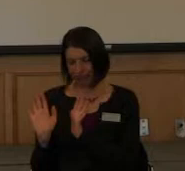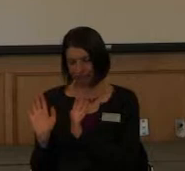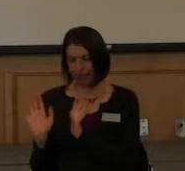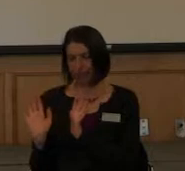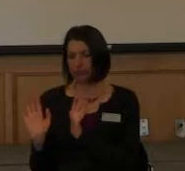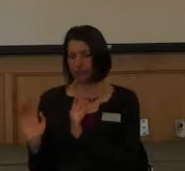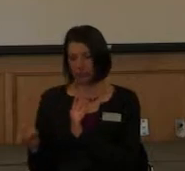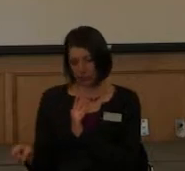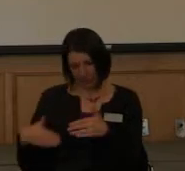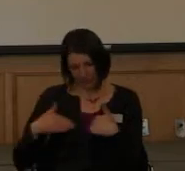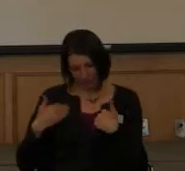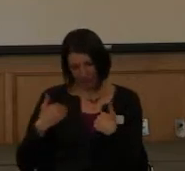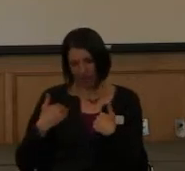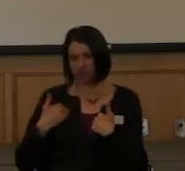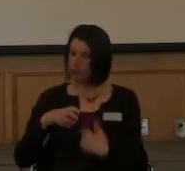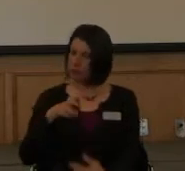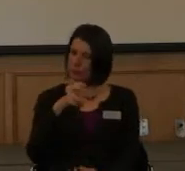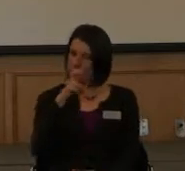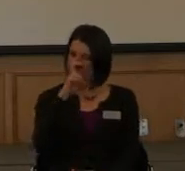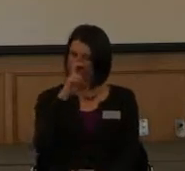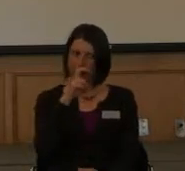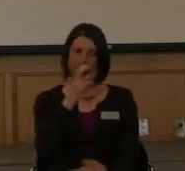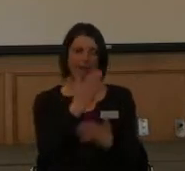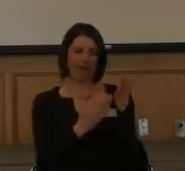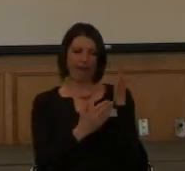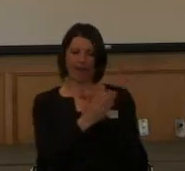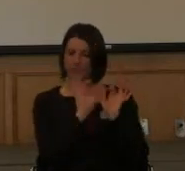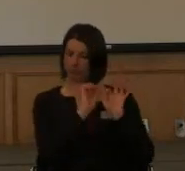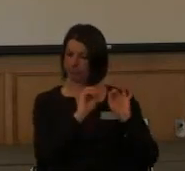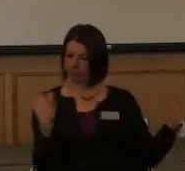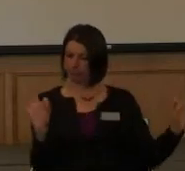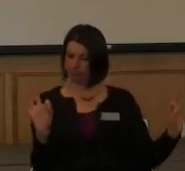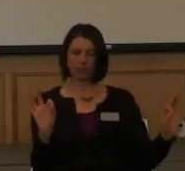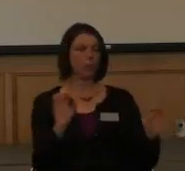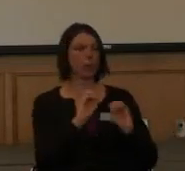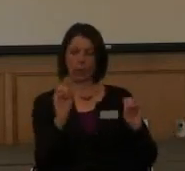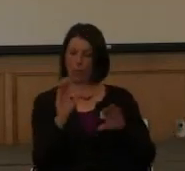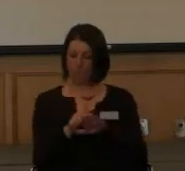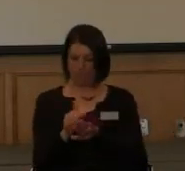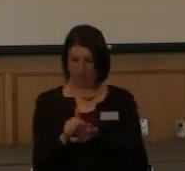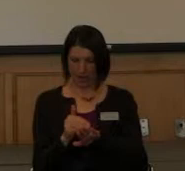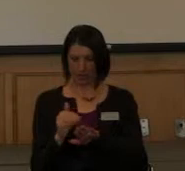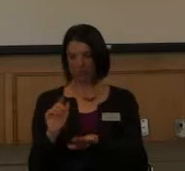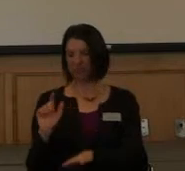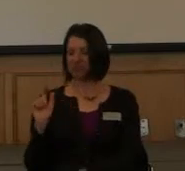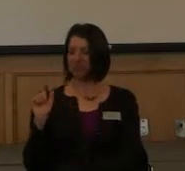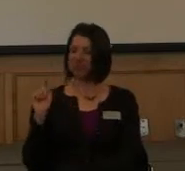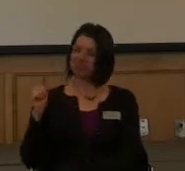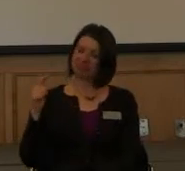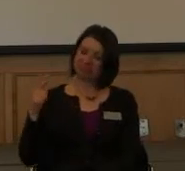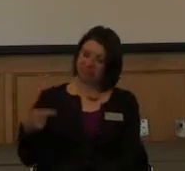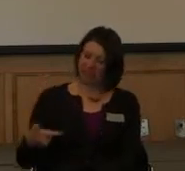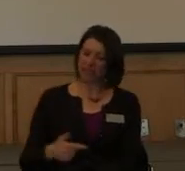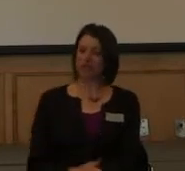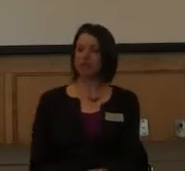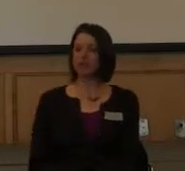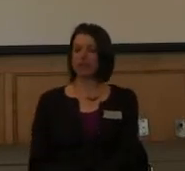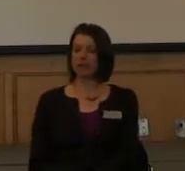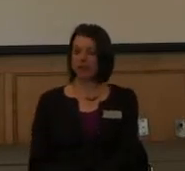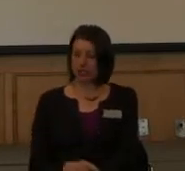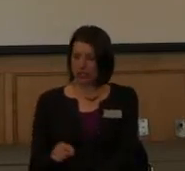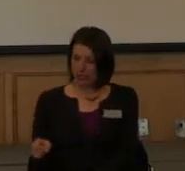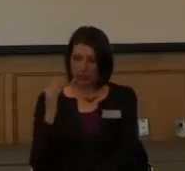I pretty much had to strike hands off. As she got older and, you know, knew what she was supposed to do,